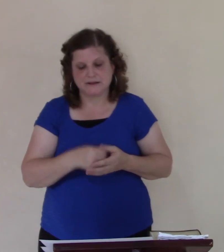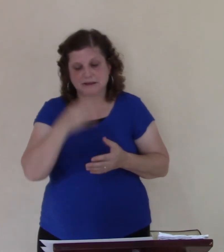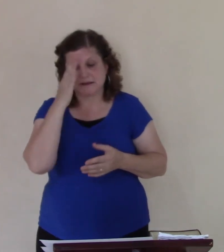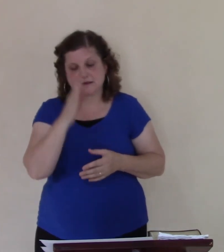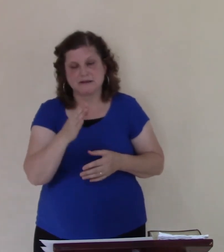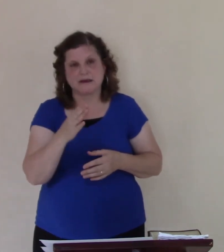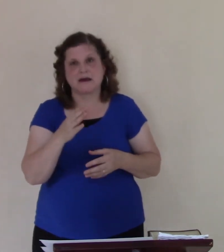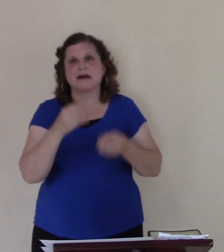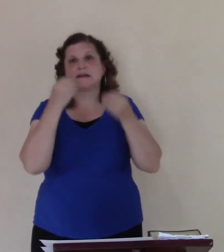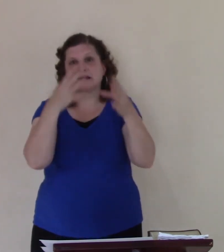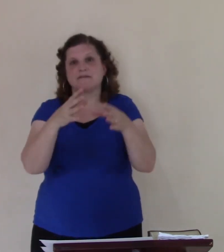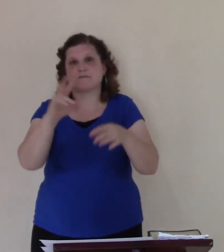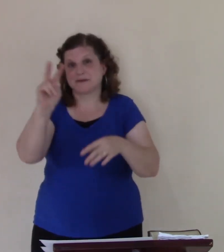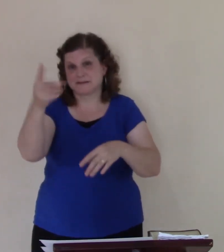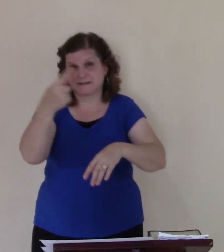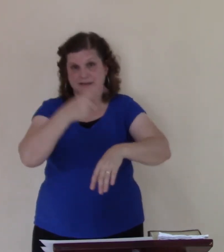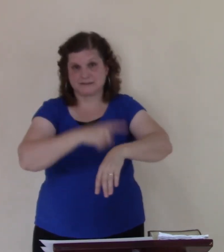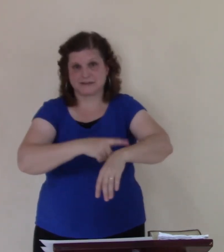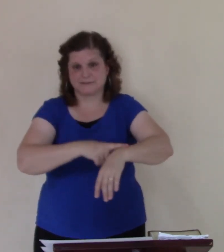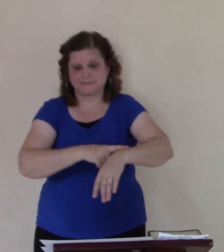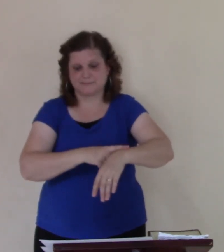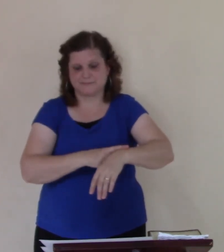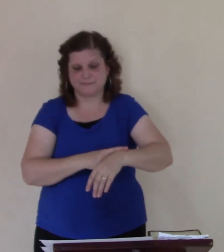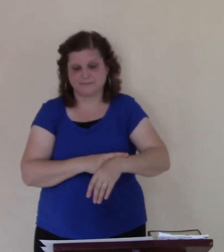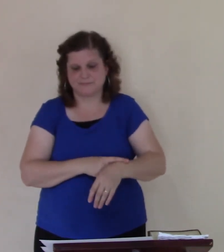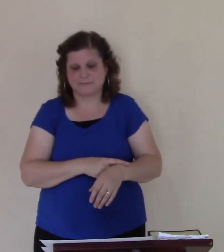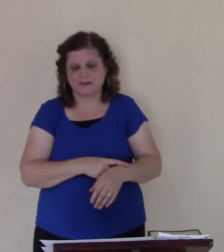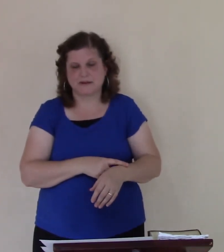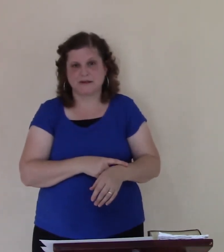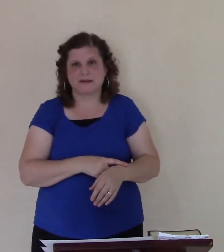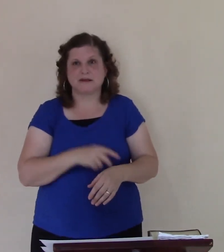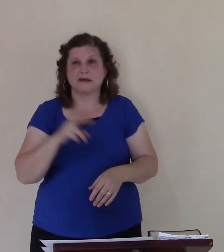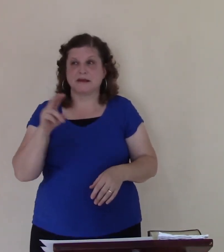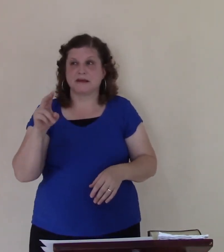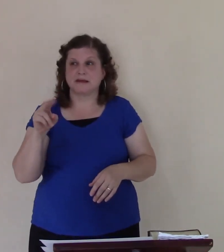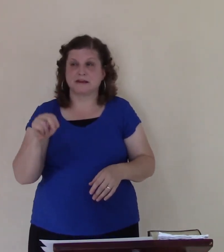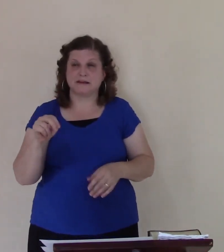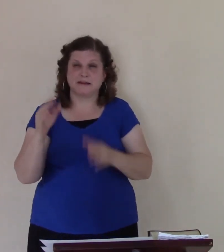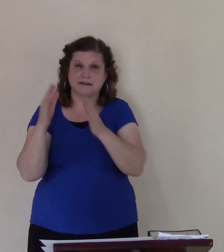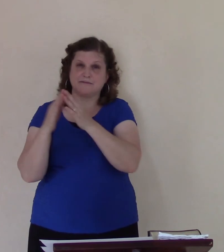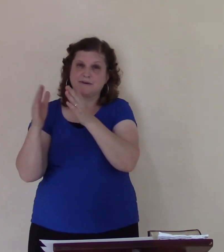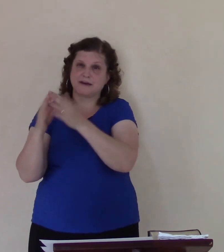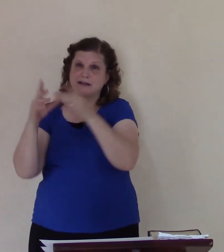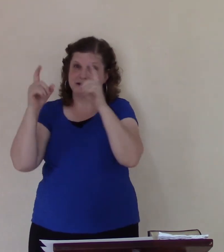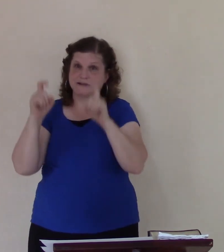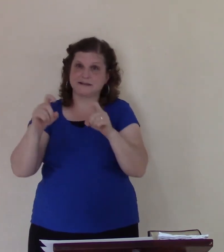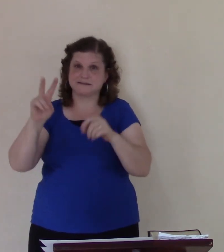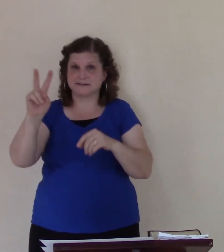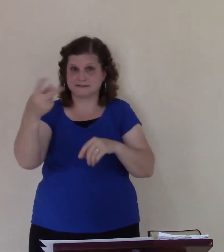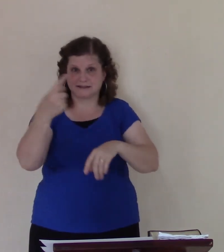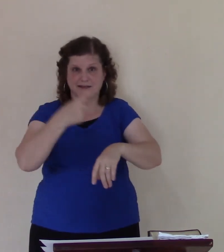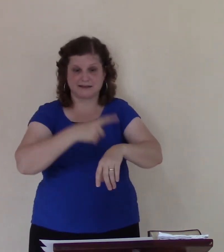second chance his male would not deserve a second chance huh he is not